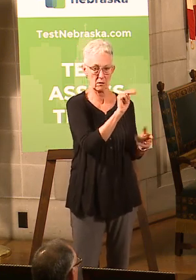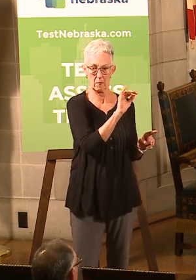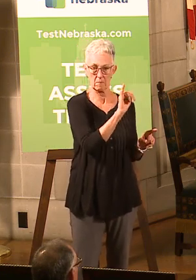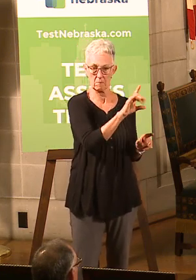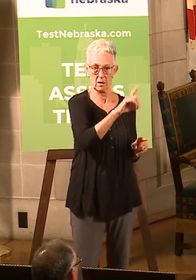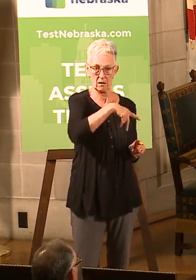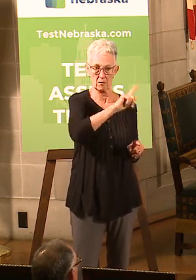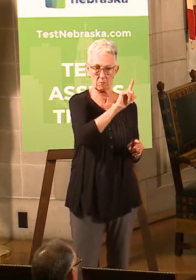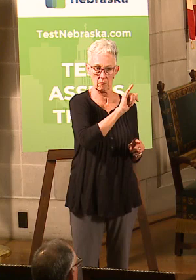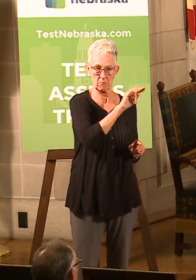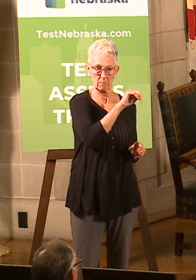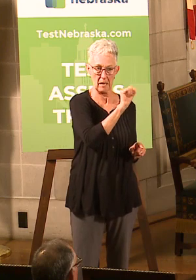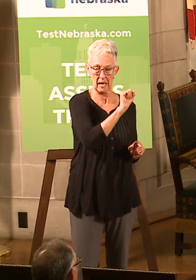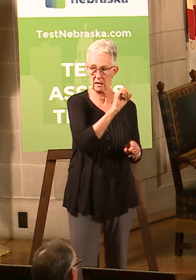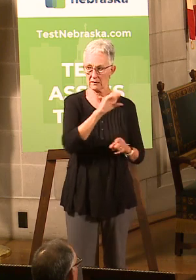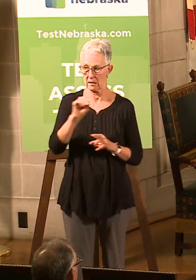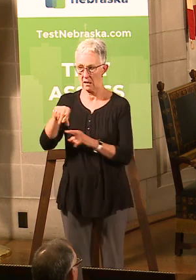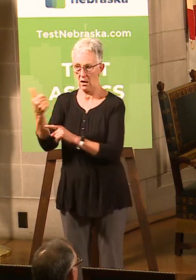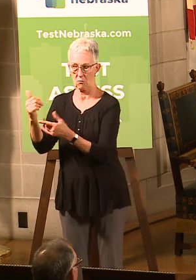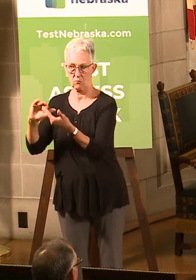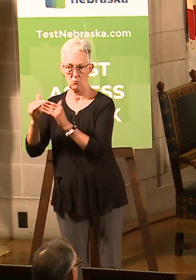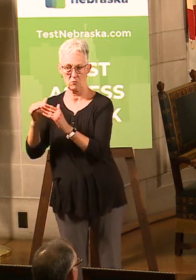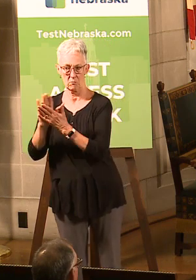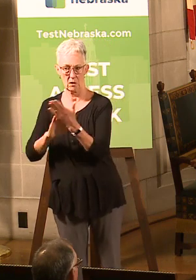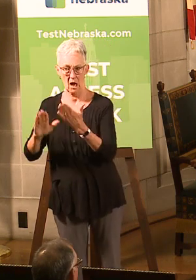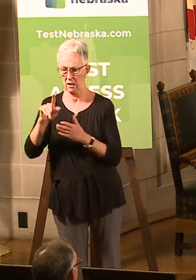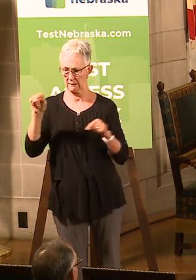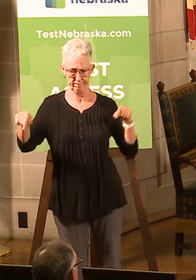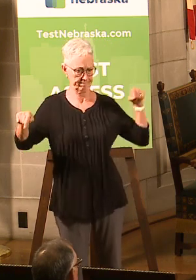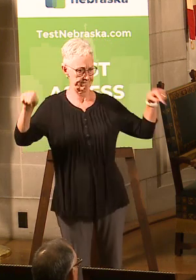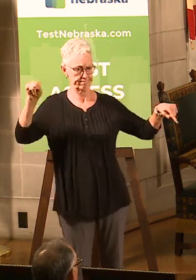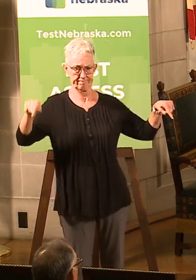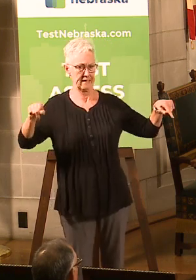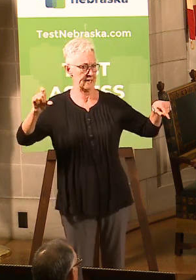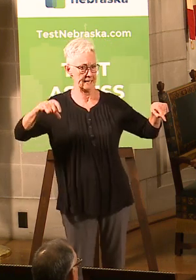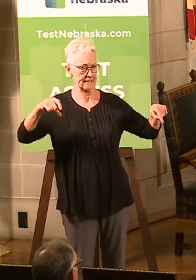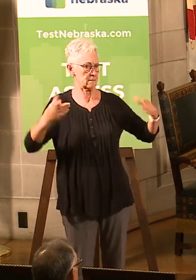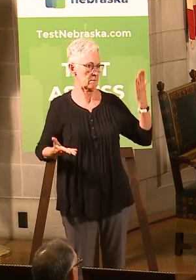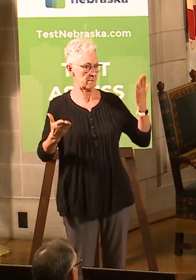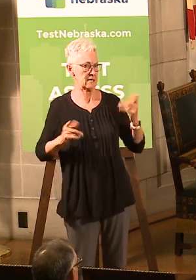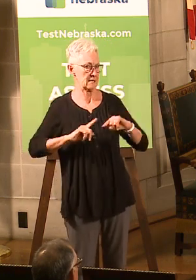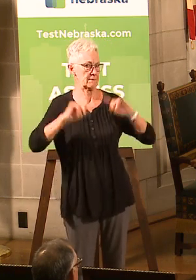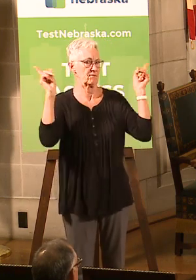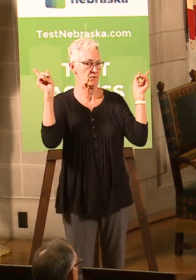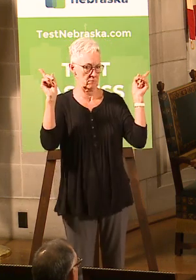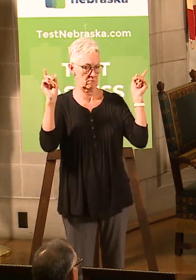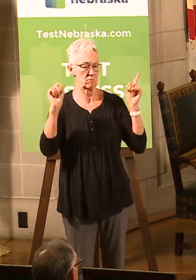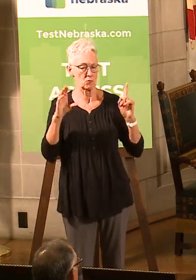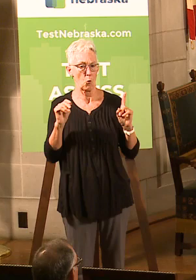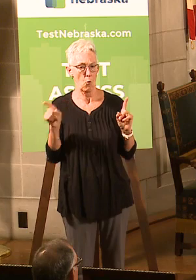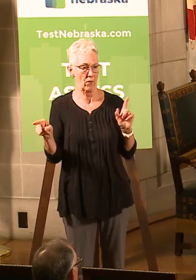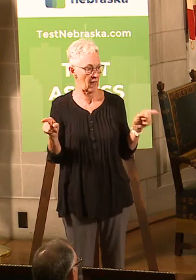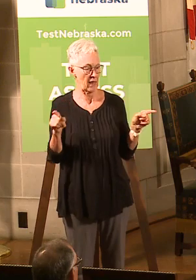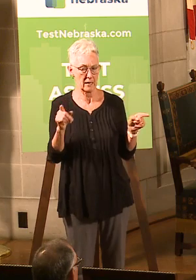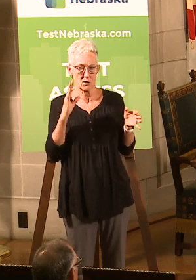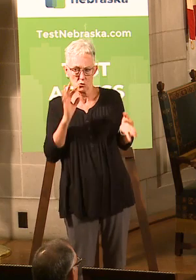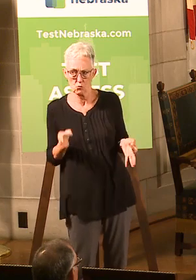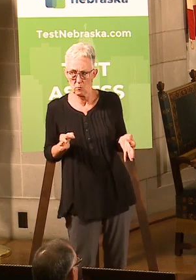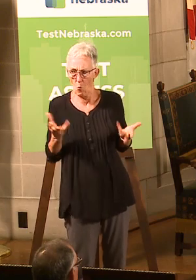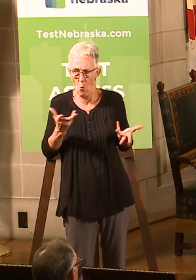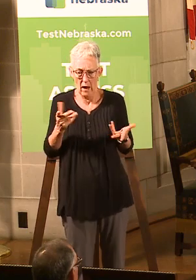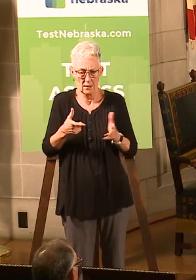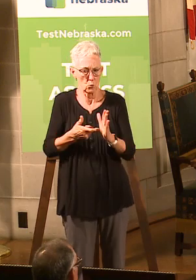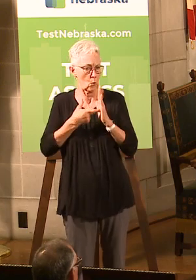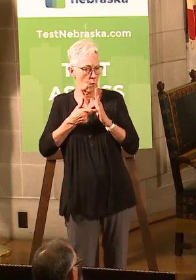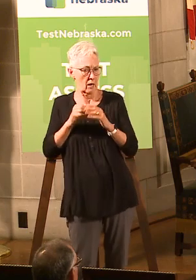the community colleges to come back with, hey, here's the plan, here's the things we're thinking of doing that we want to start encouraging applicants to be able to get these certifications,